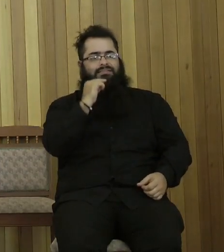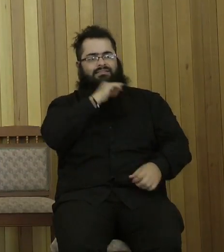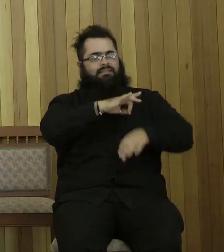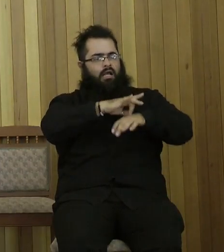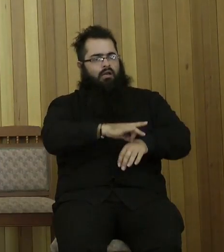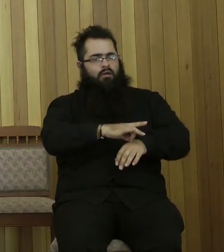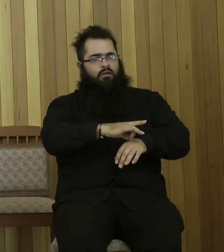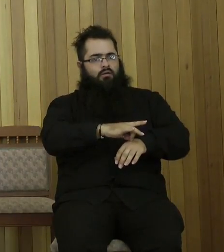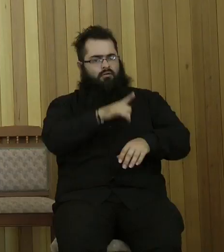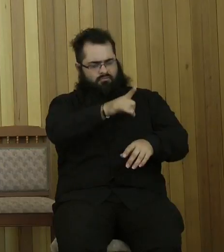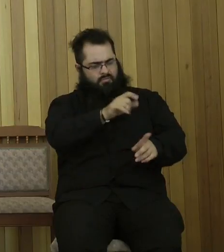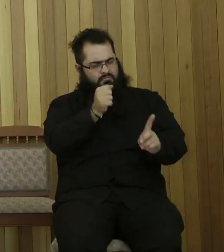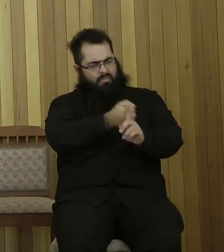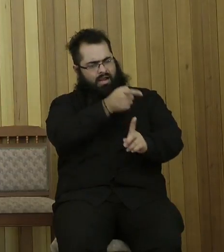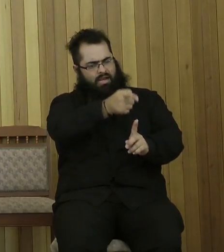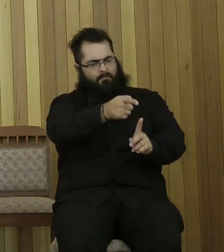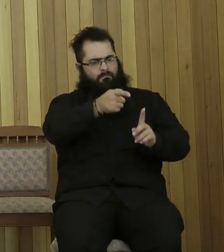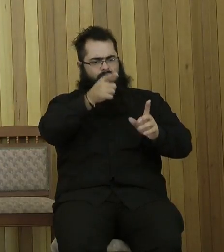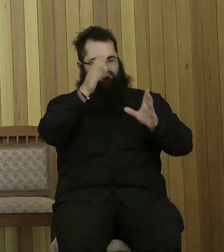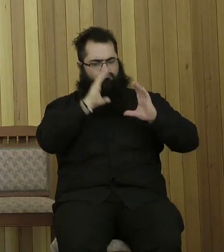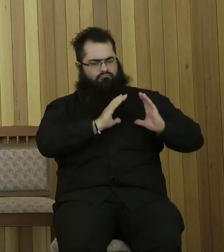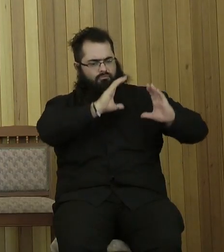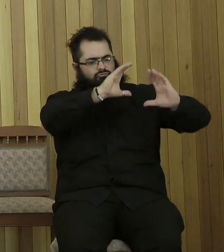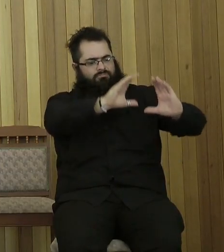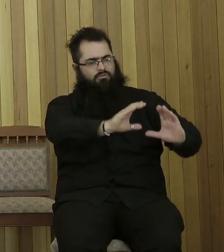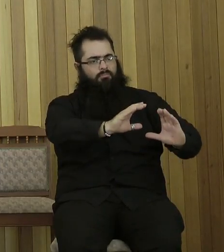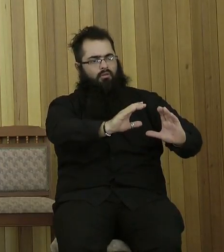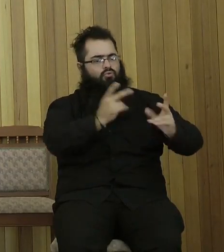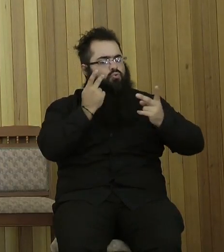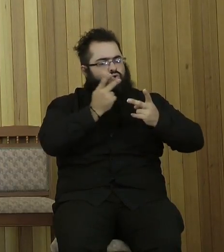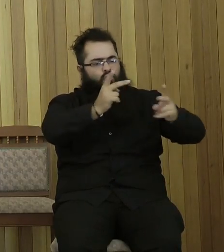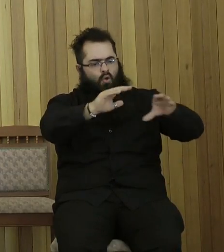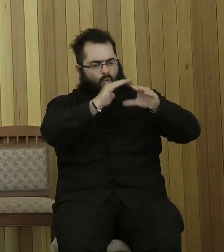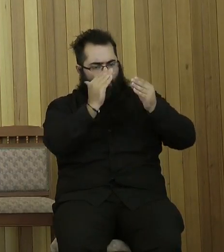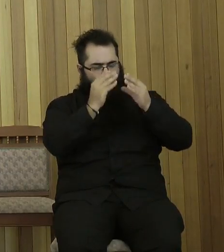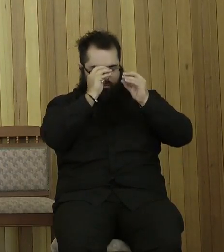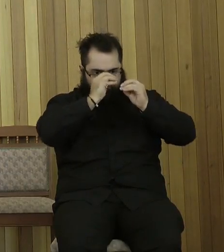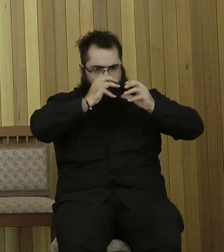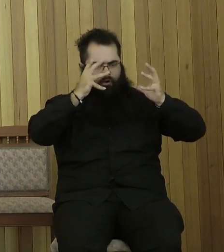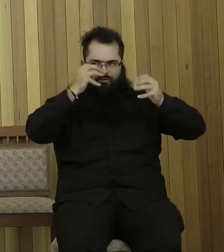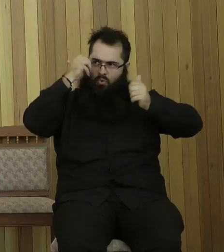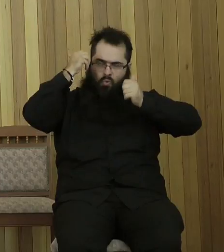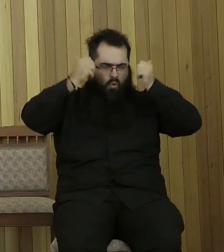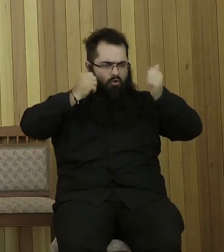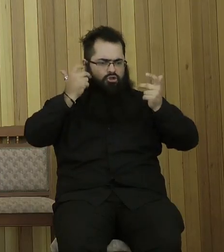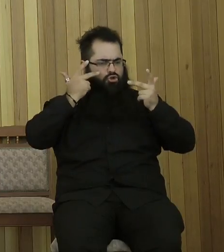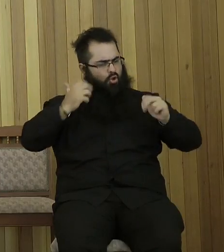also He made the worlds, who being the brightness of His glory and the express image of His person, I'll repeat that last